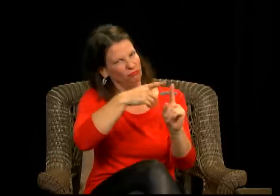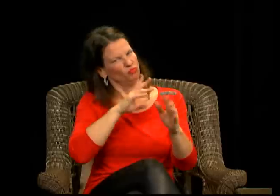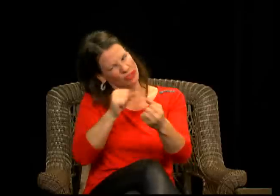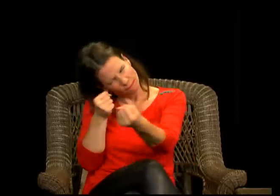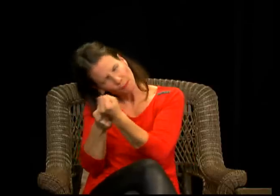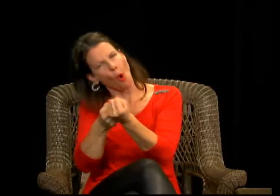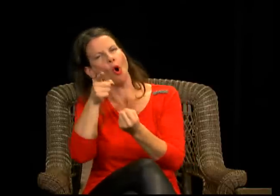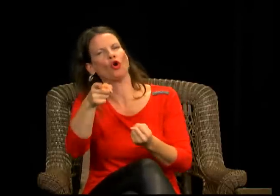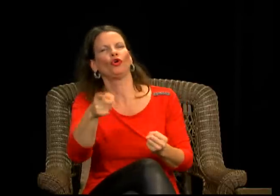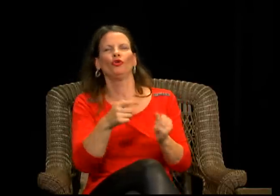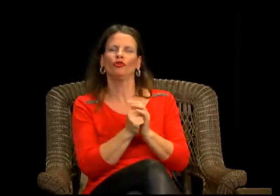and